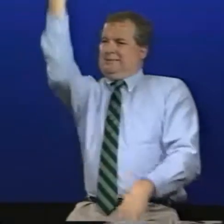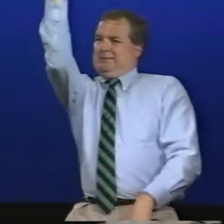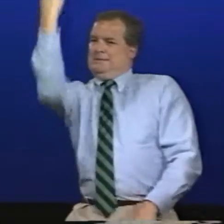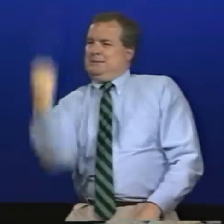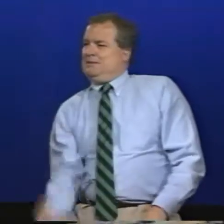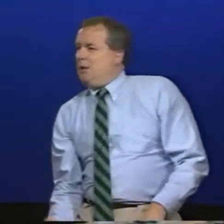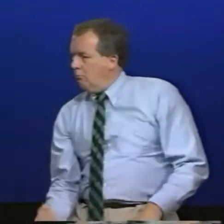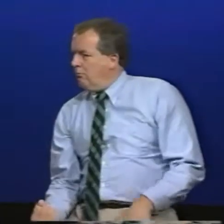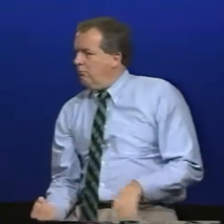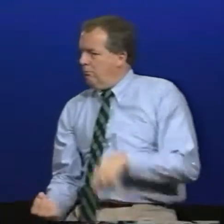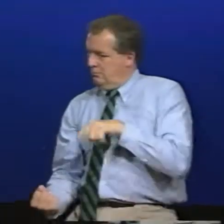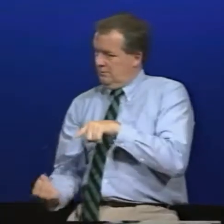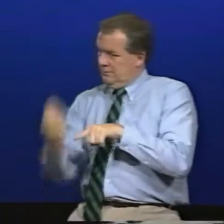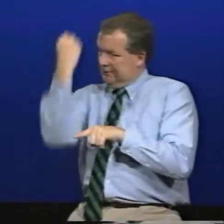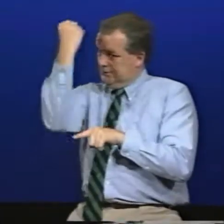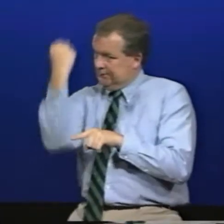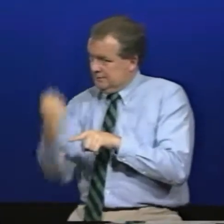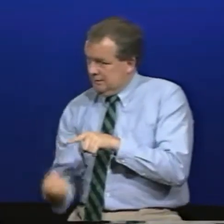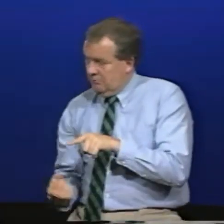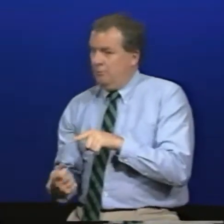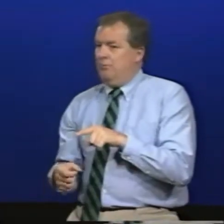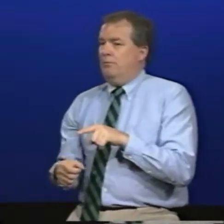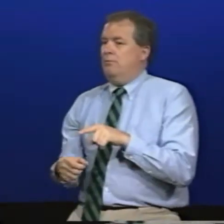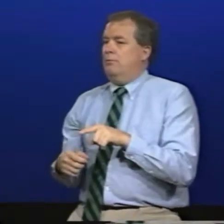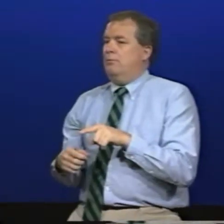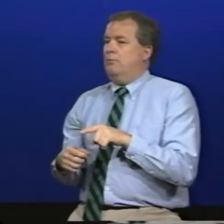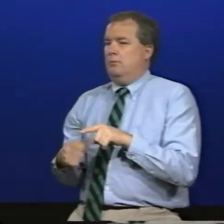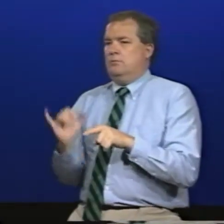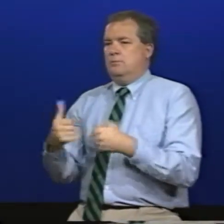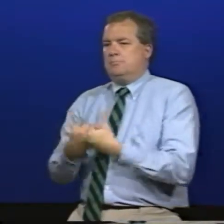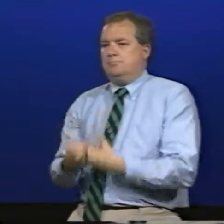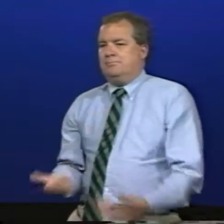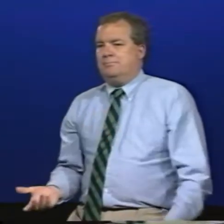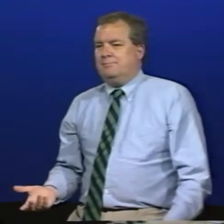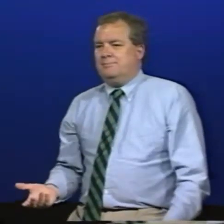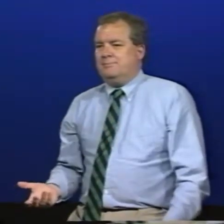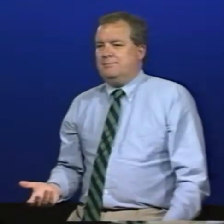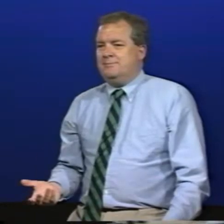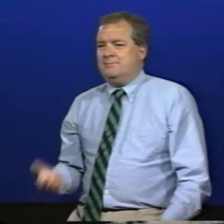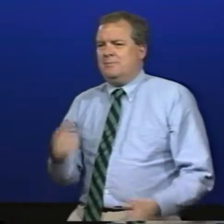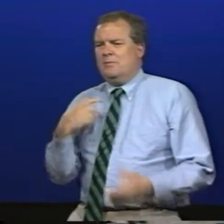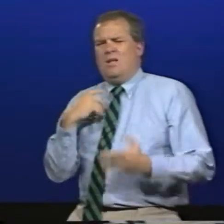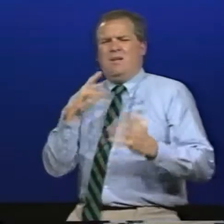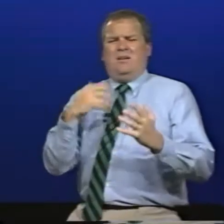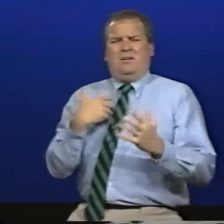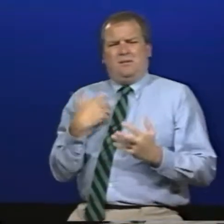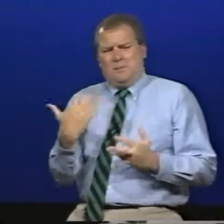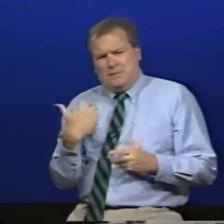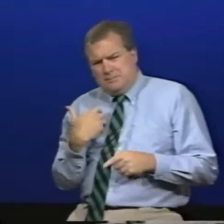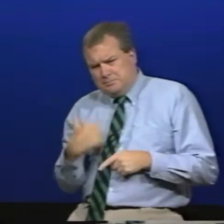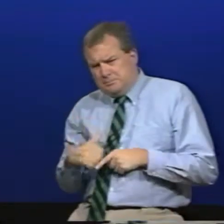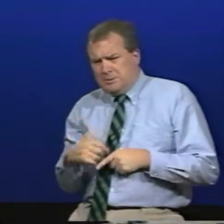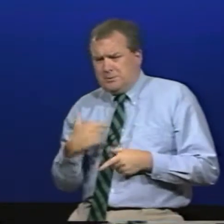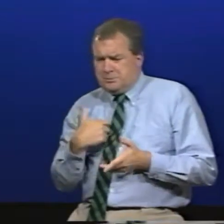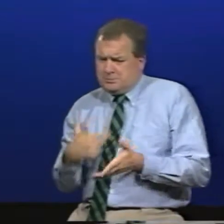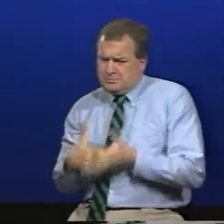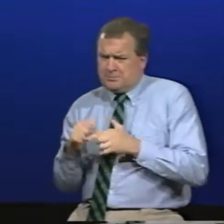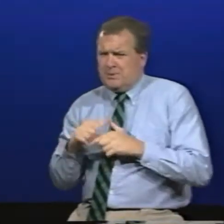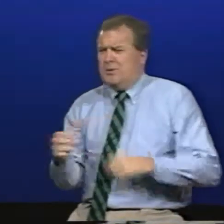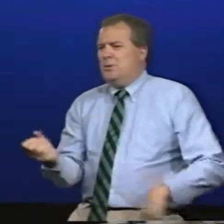collect money then pay out to a place so they can have Saturday games and now one of the excuses I've